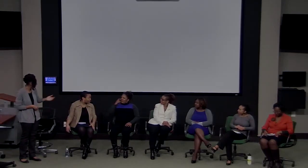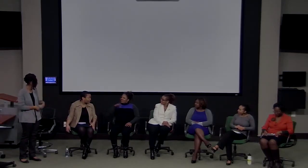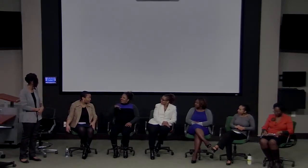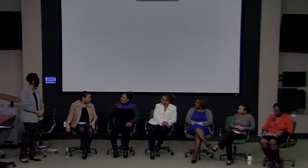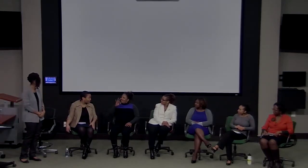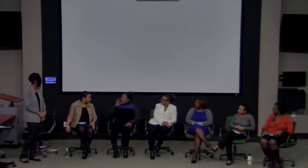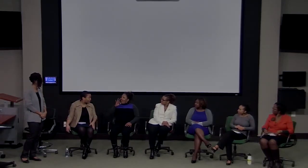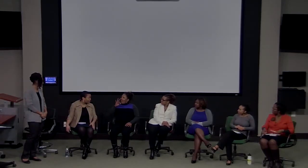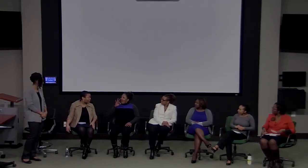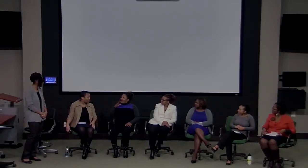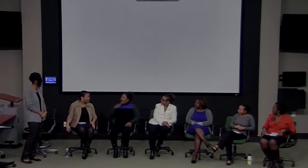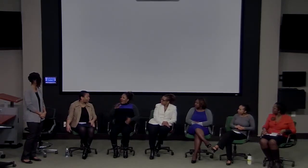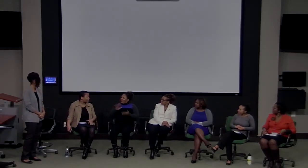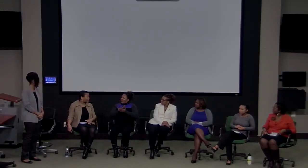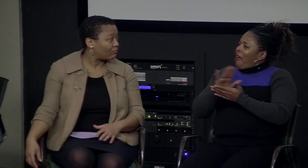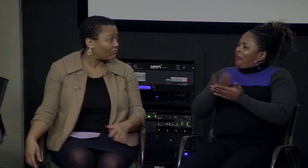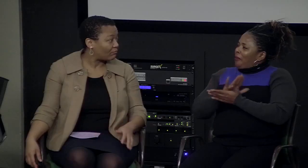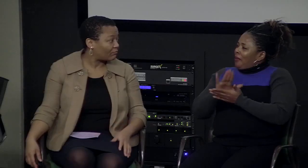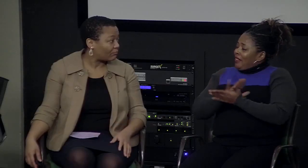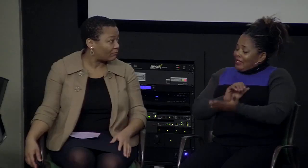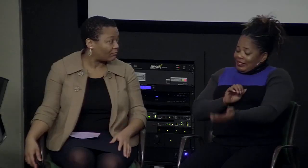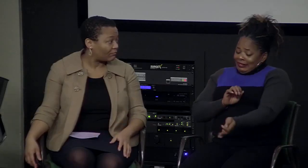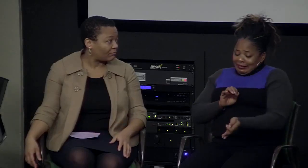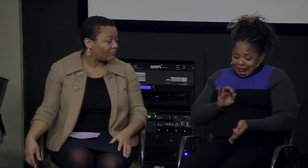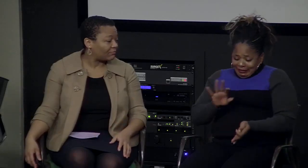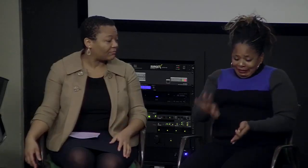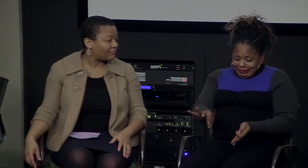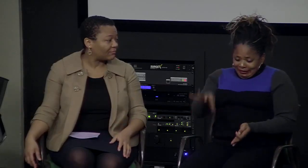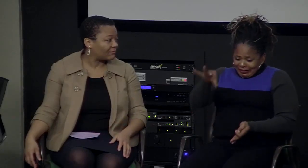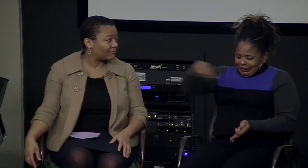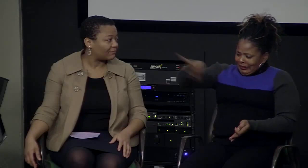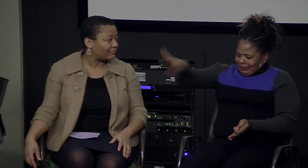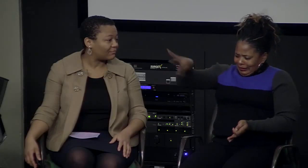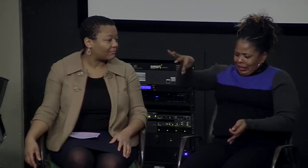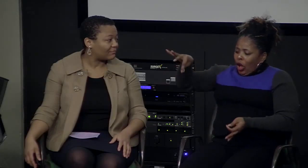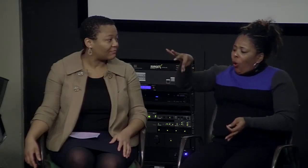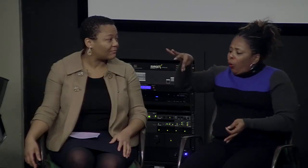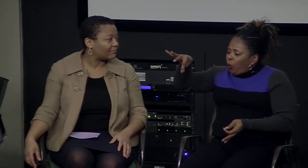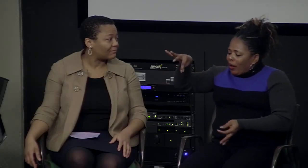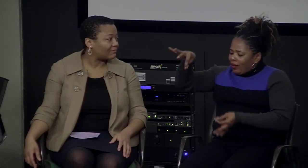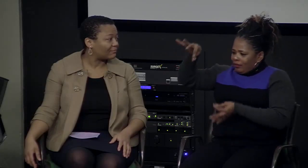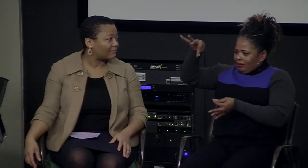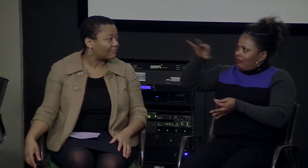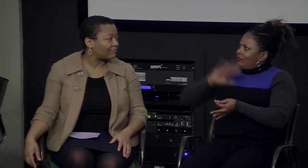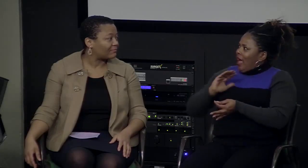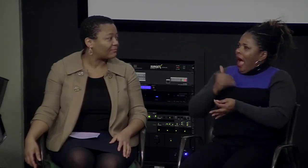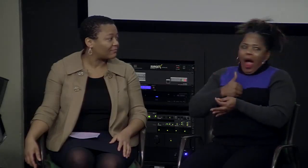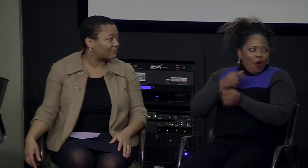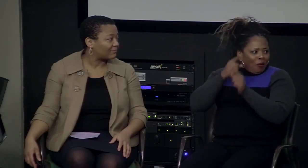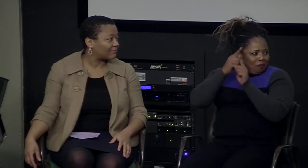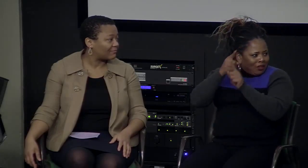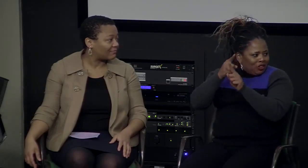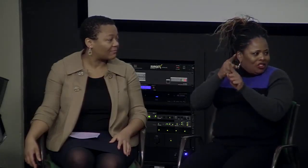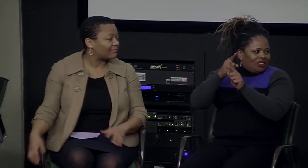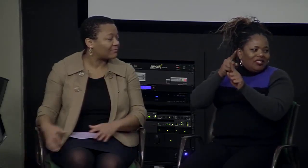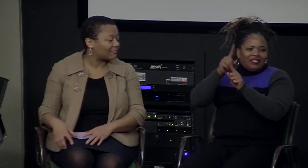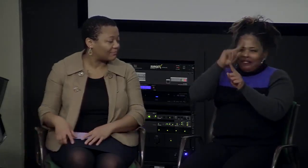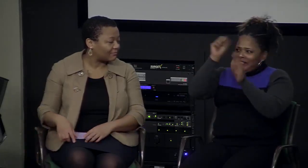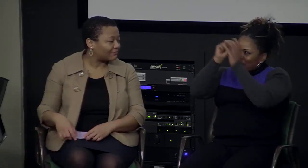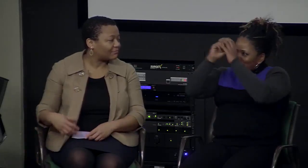It's a lot more fun that way. I just recently found a document that I had to shake the dust off of which was actually our